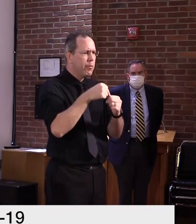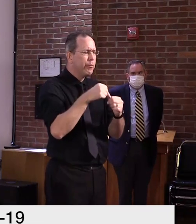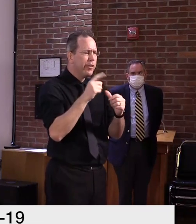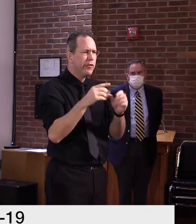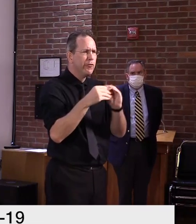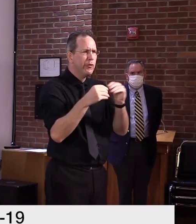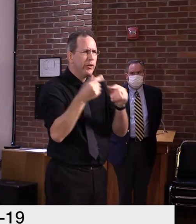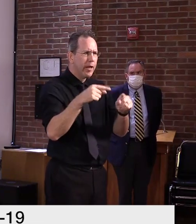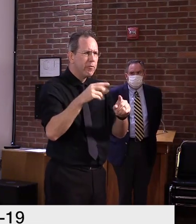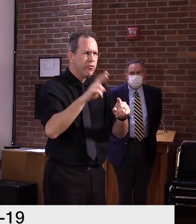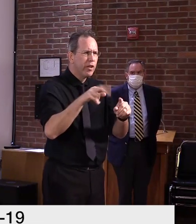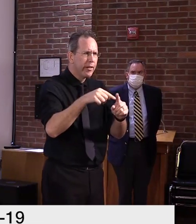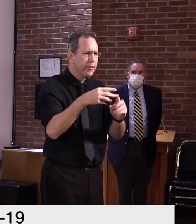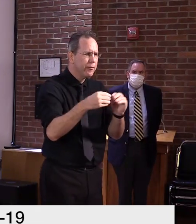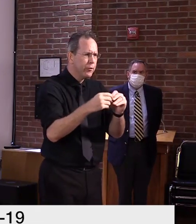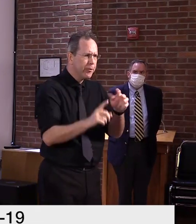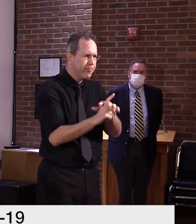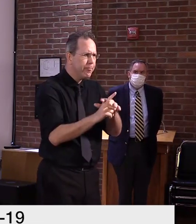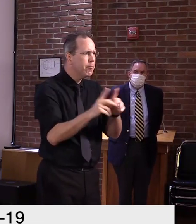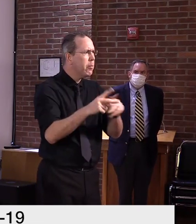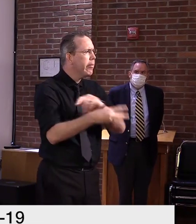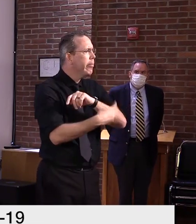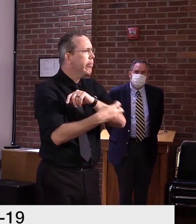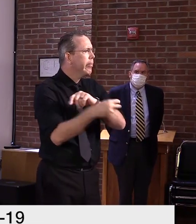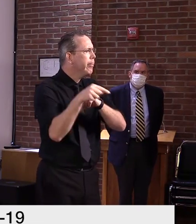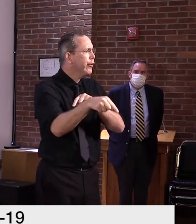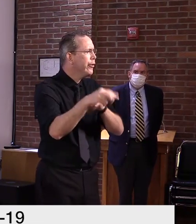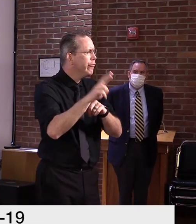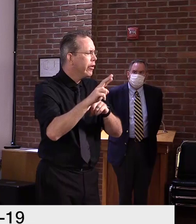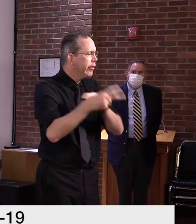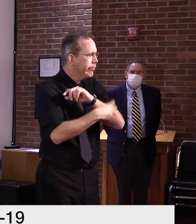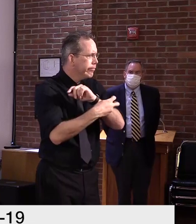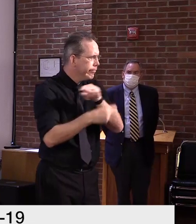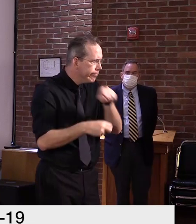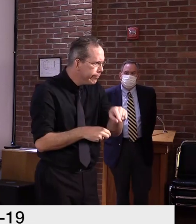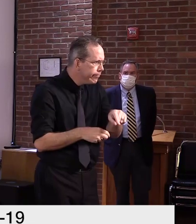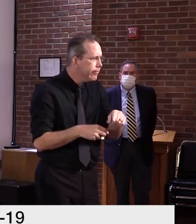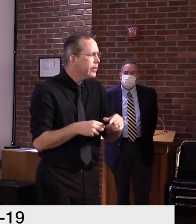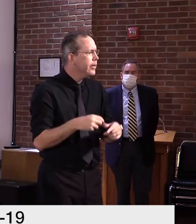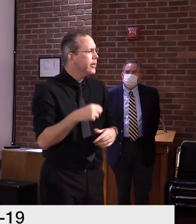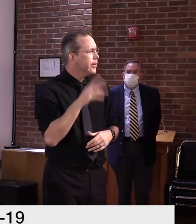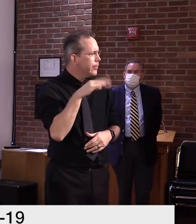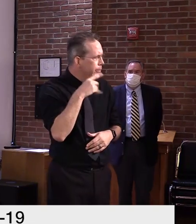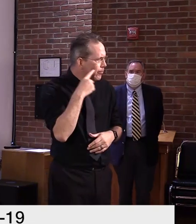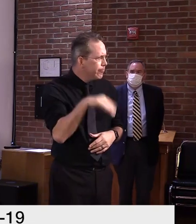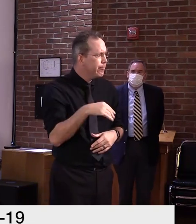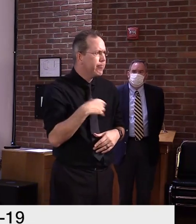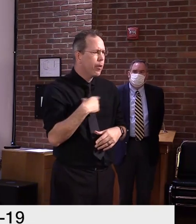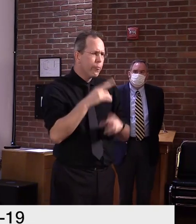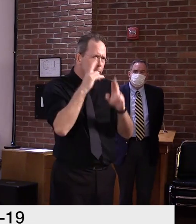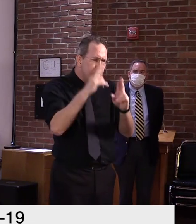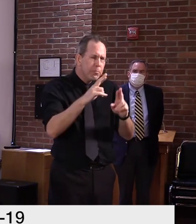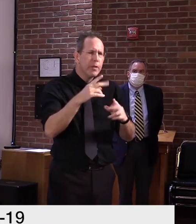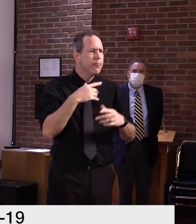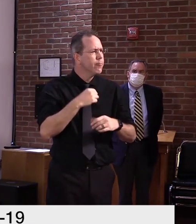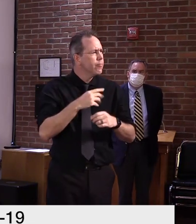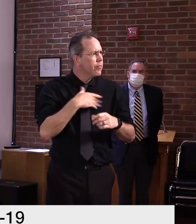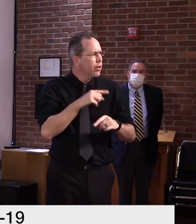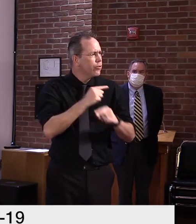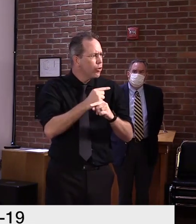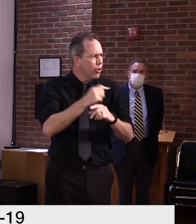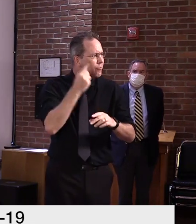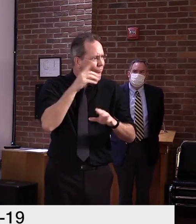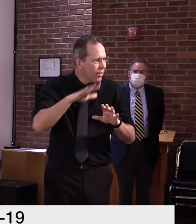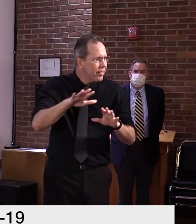uh, when it was unfolding. Um, I have a great deal of, uh, respect and appreciation, uh, for the guard